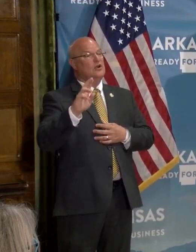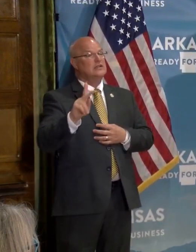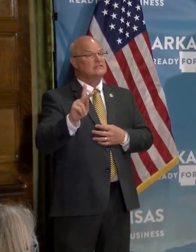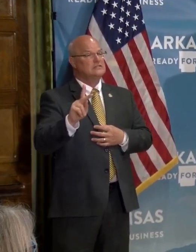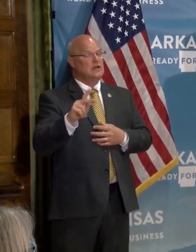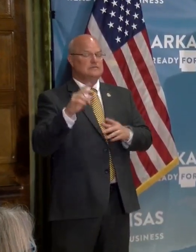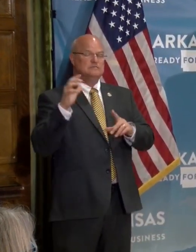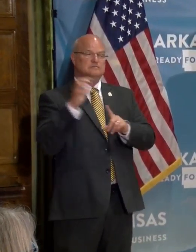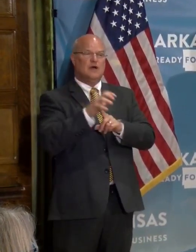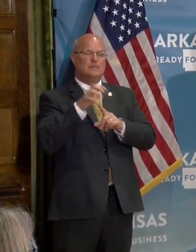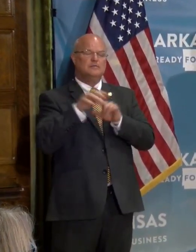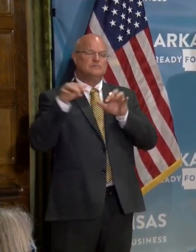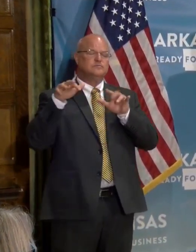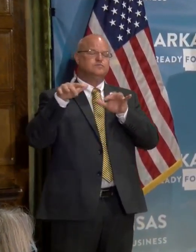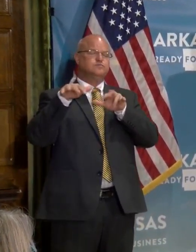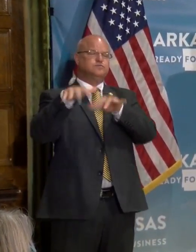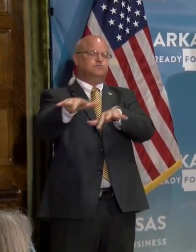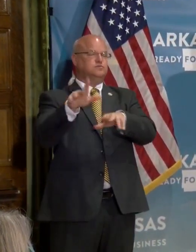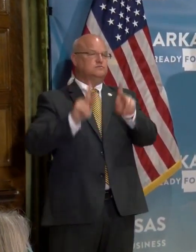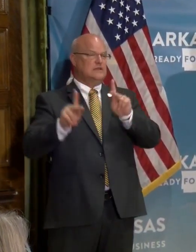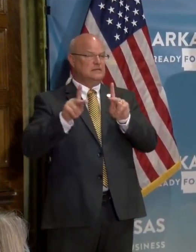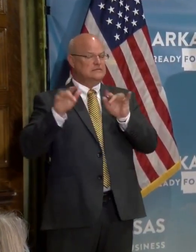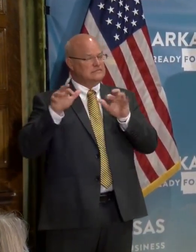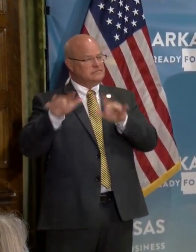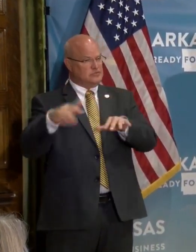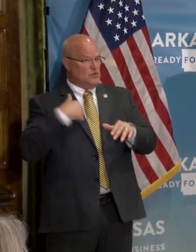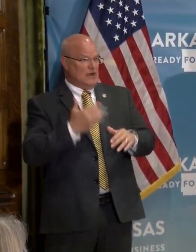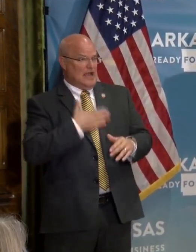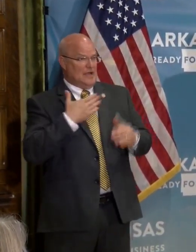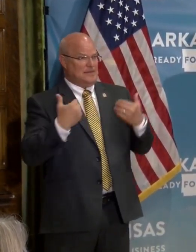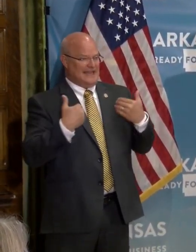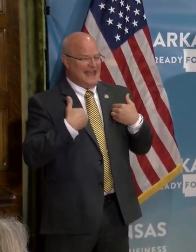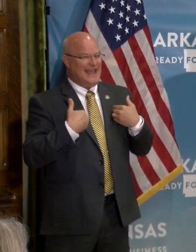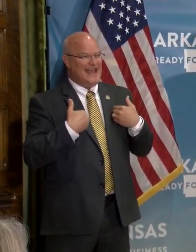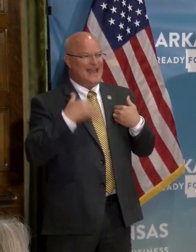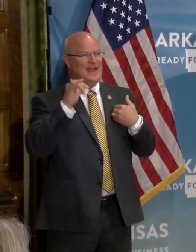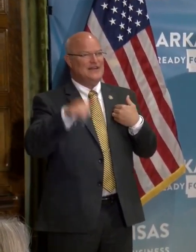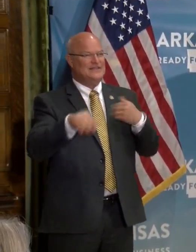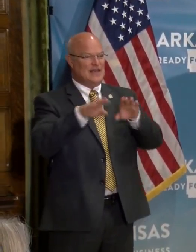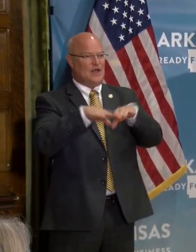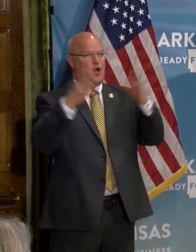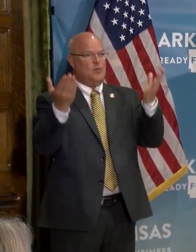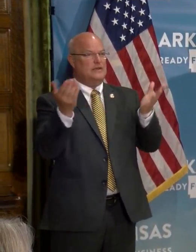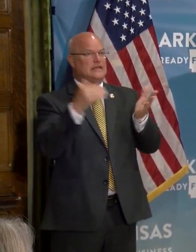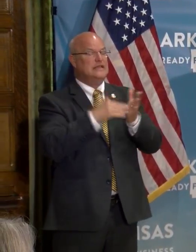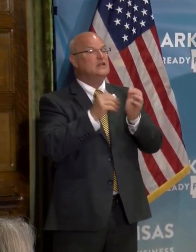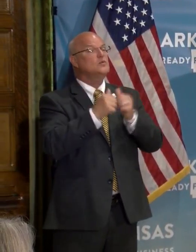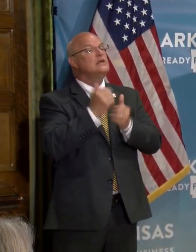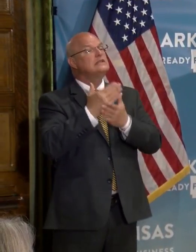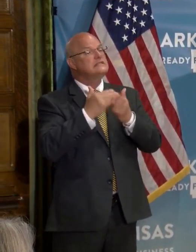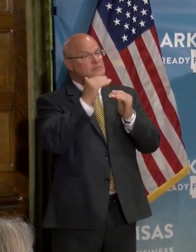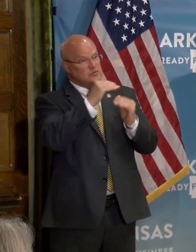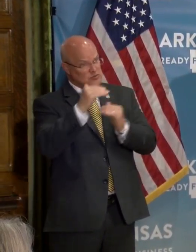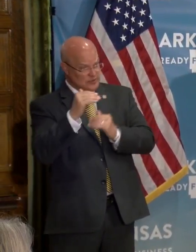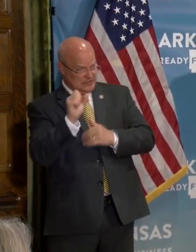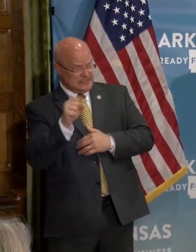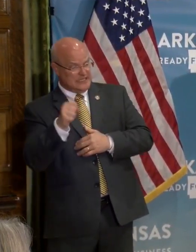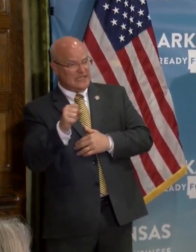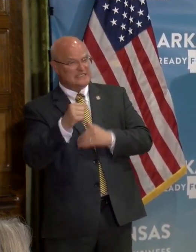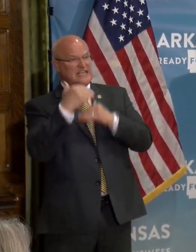It's a popular destination and, uh, we're delighted to have, uh, that reopen with some restrictions